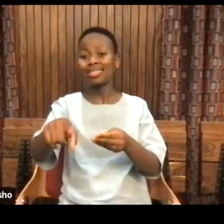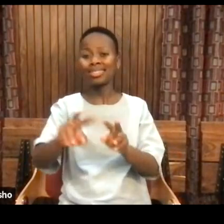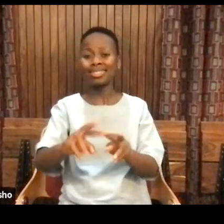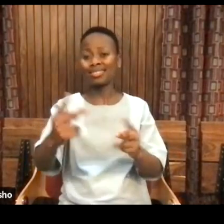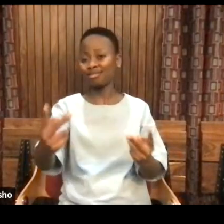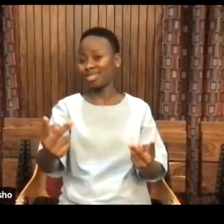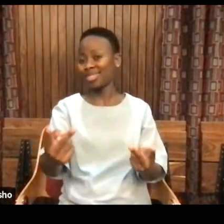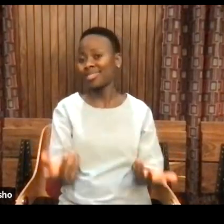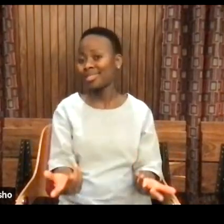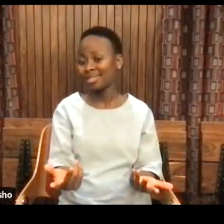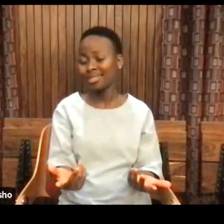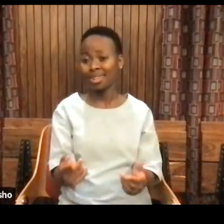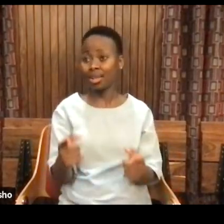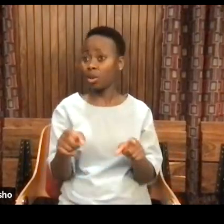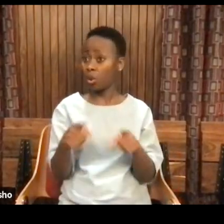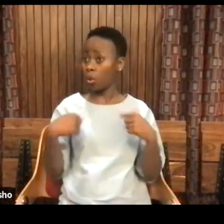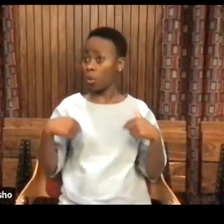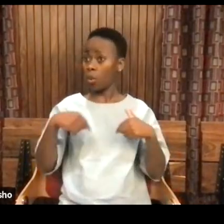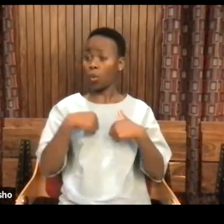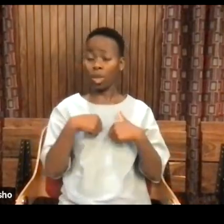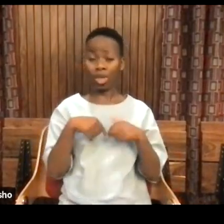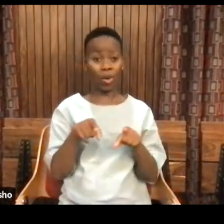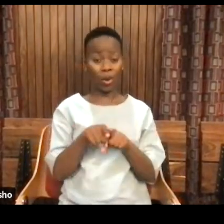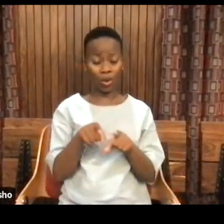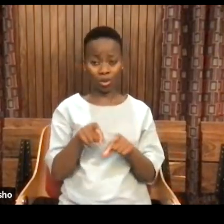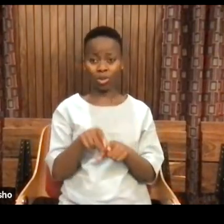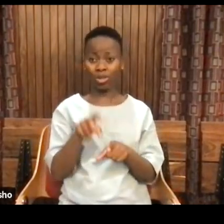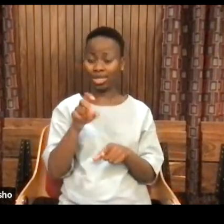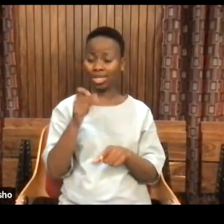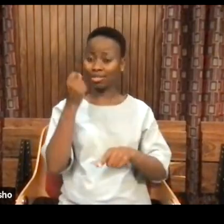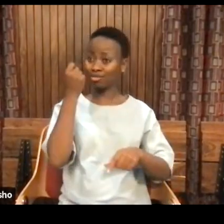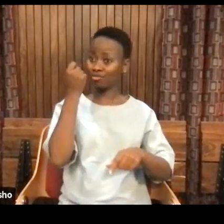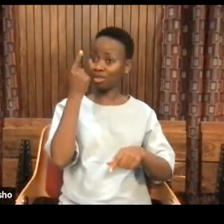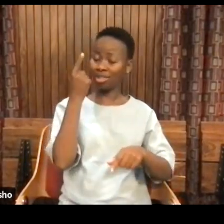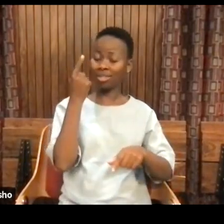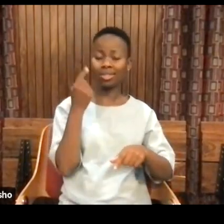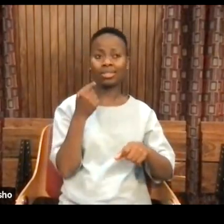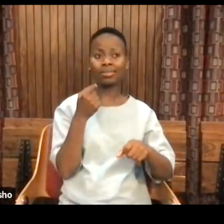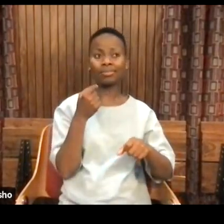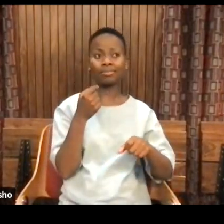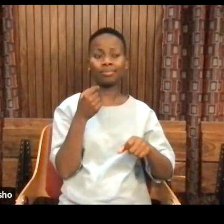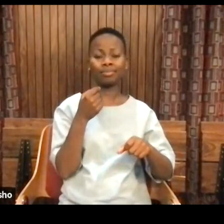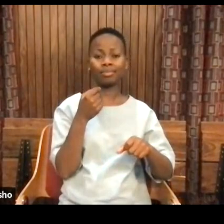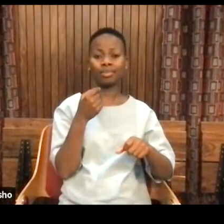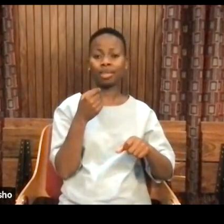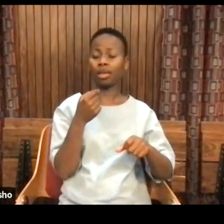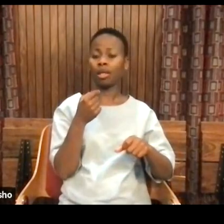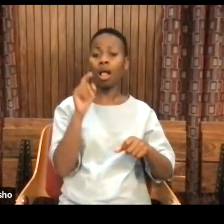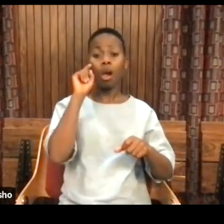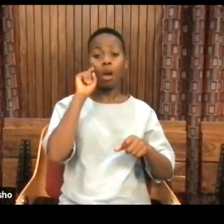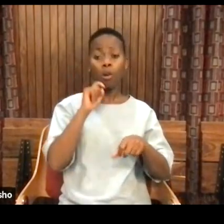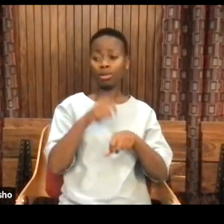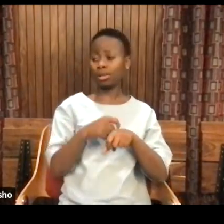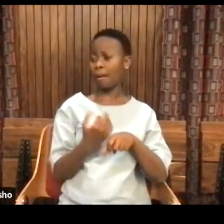and develop those relationships, may realize that we may be very different from where we began.